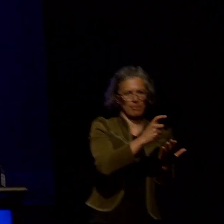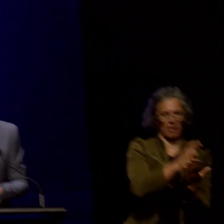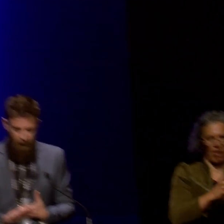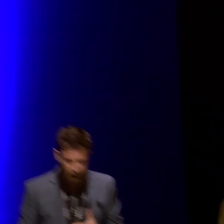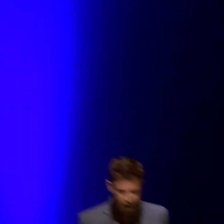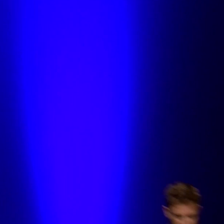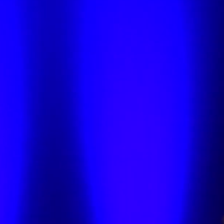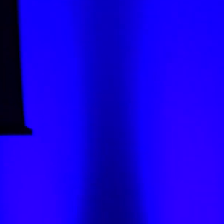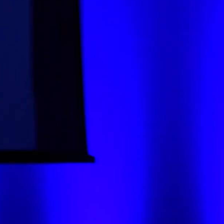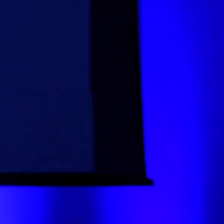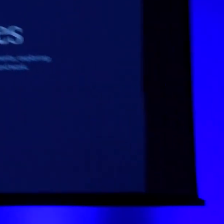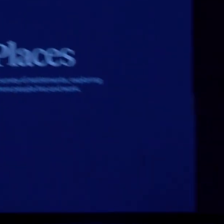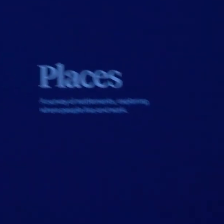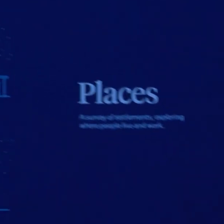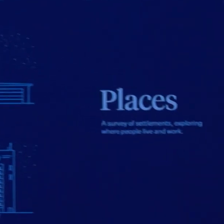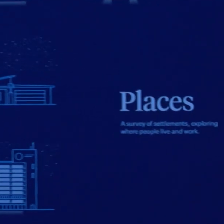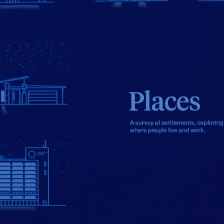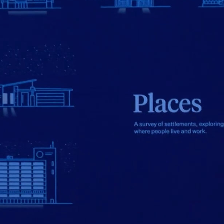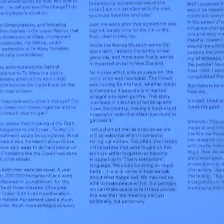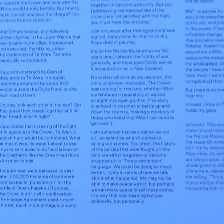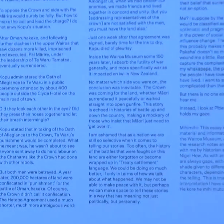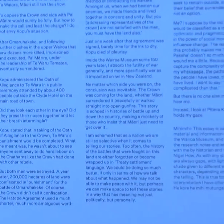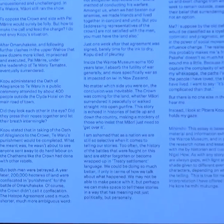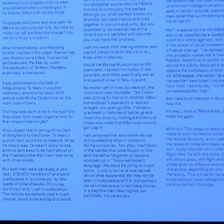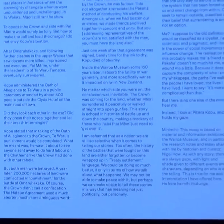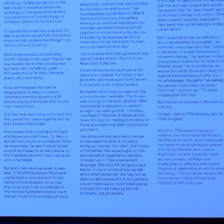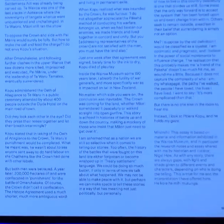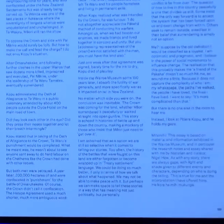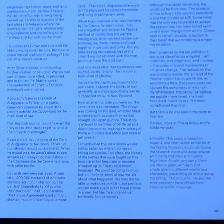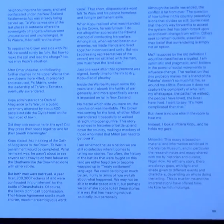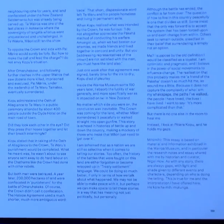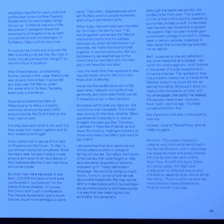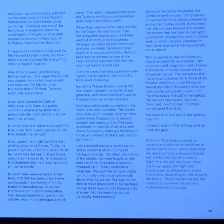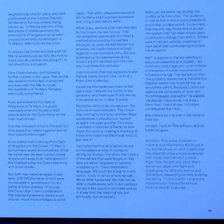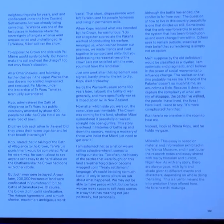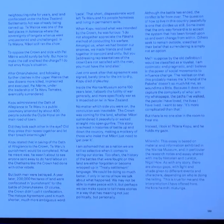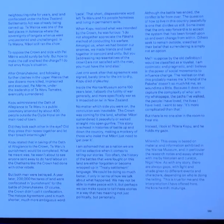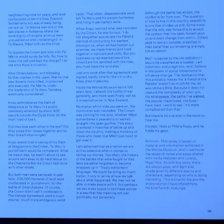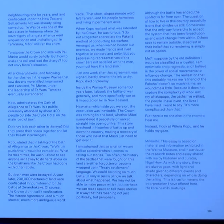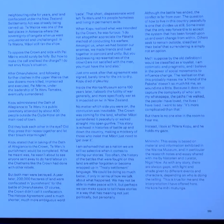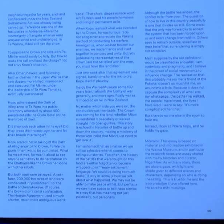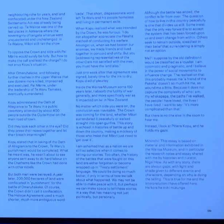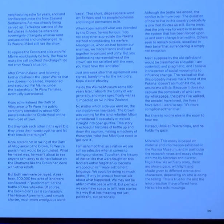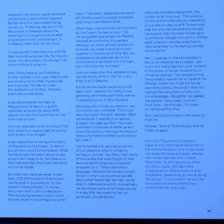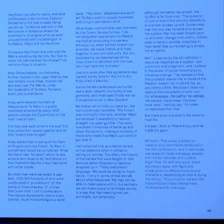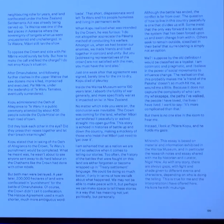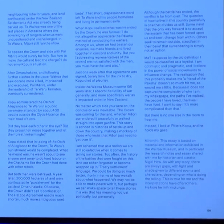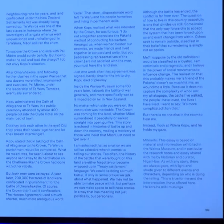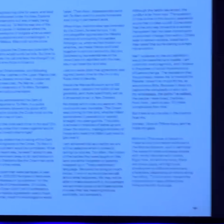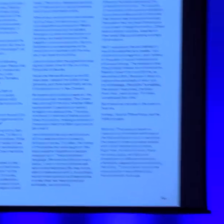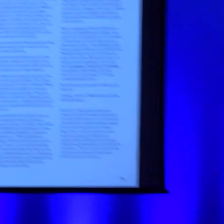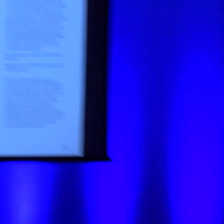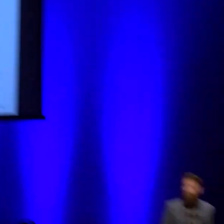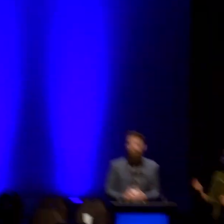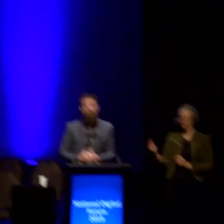and I also approached eight writers to write a short piece that would sit ahead of each chapter and